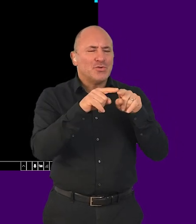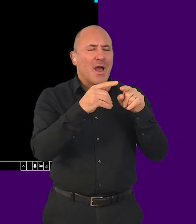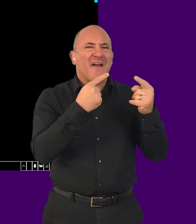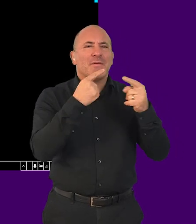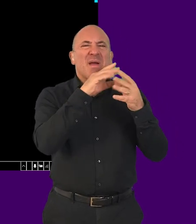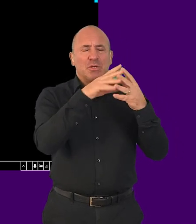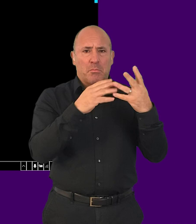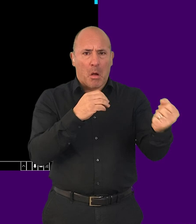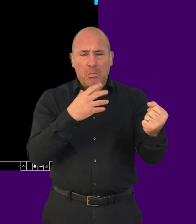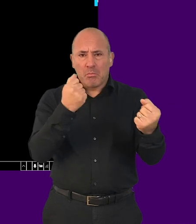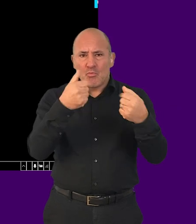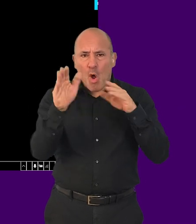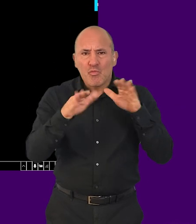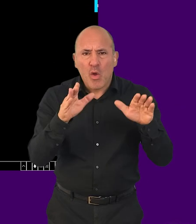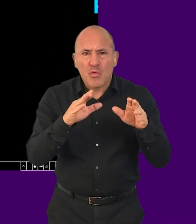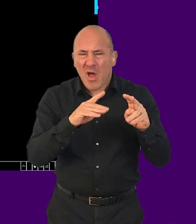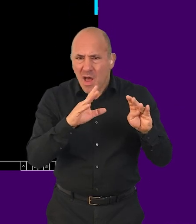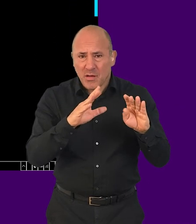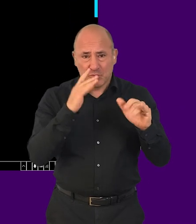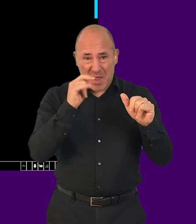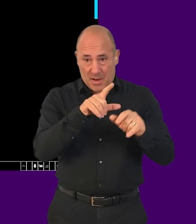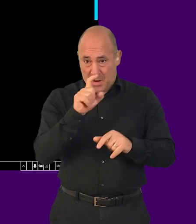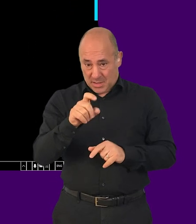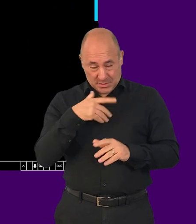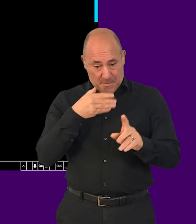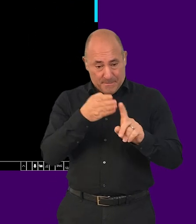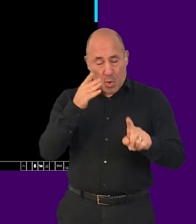disappeared from the page and that buttons are still recognizable.